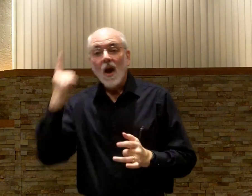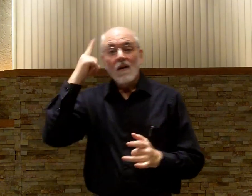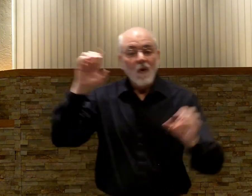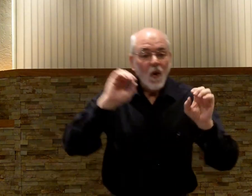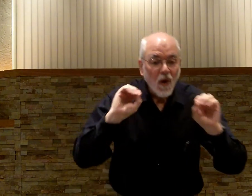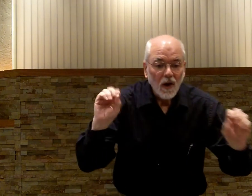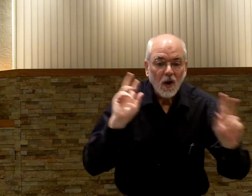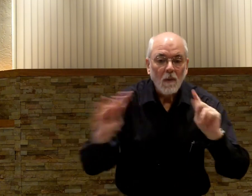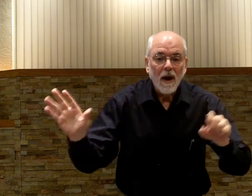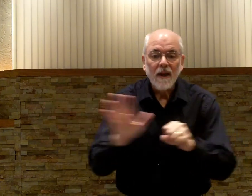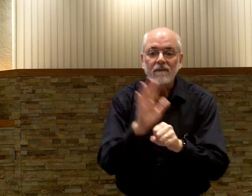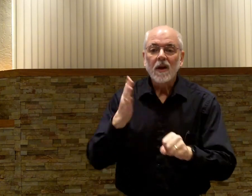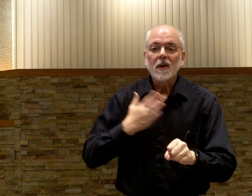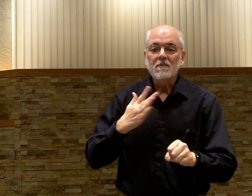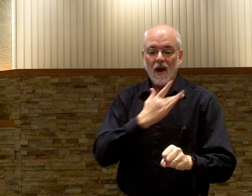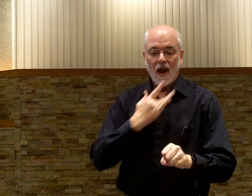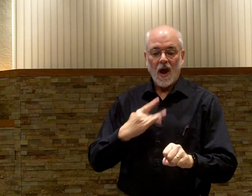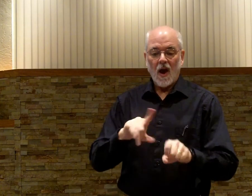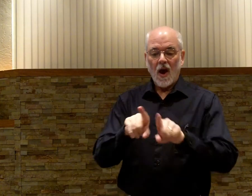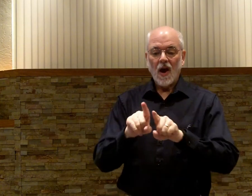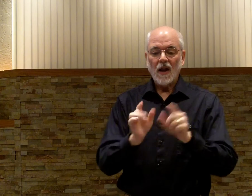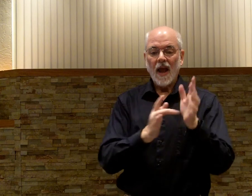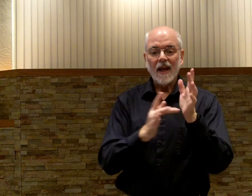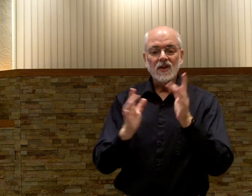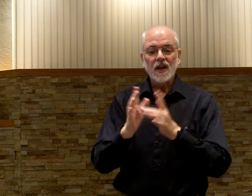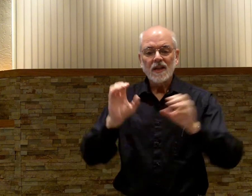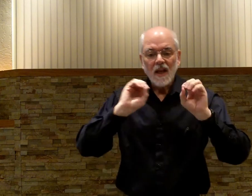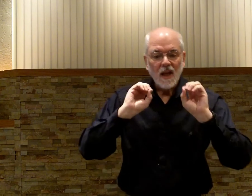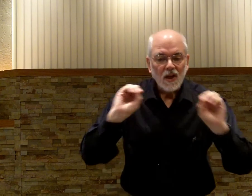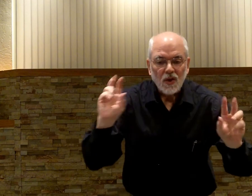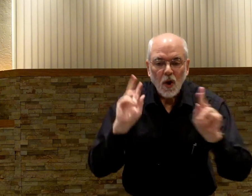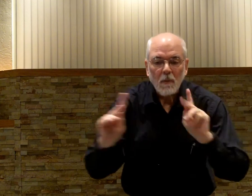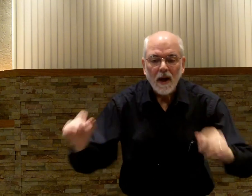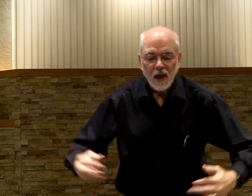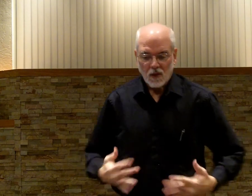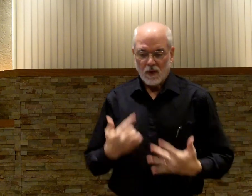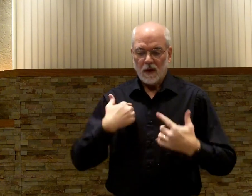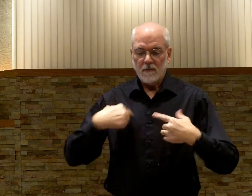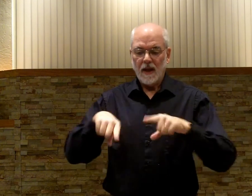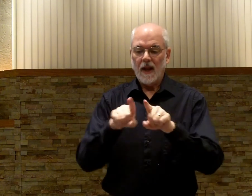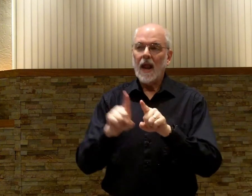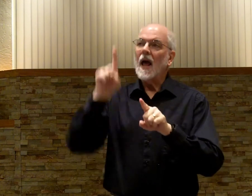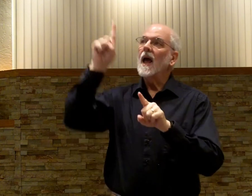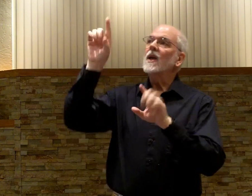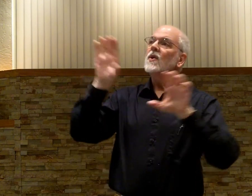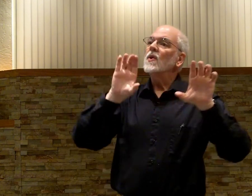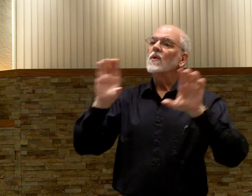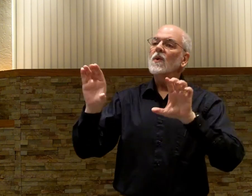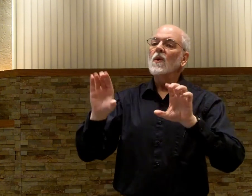For nobody fills my heart like Jesus. Nobody thrills me like you do.